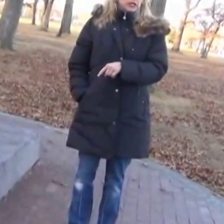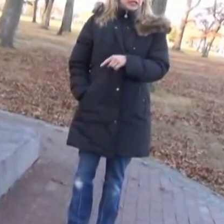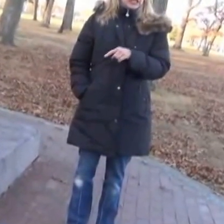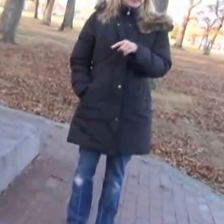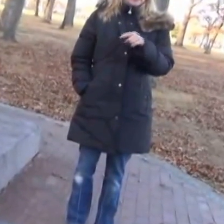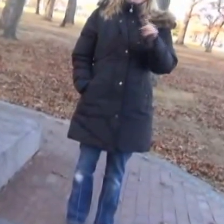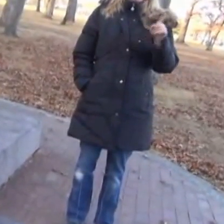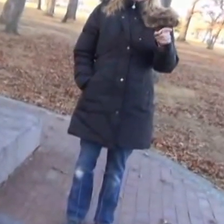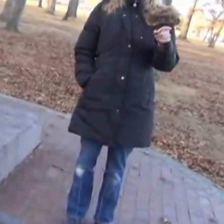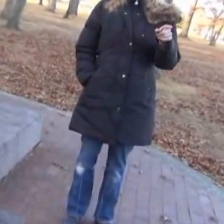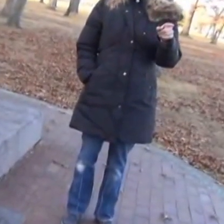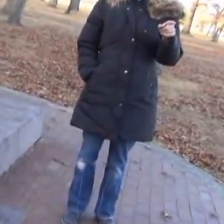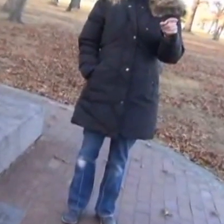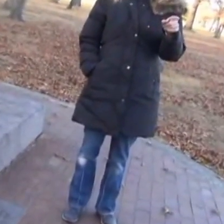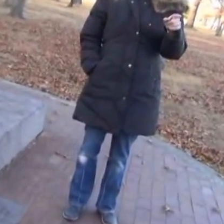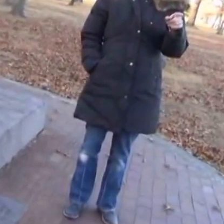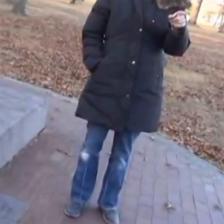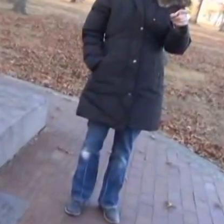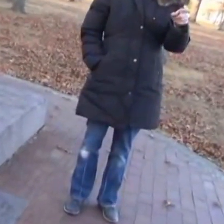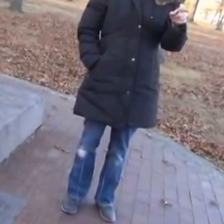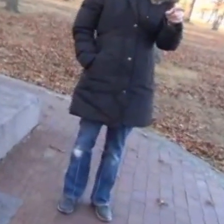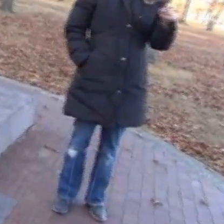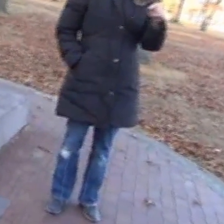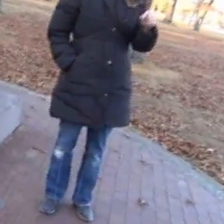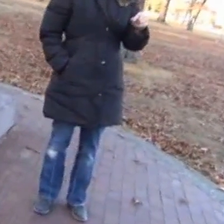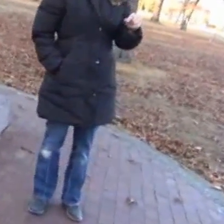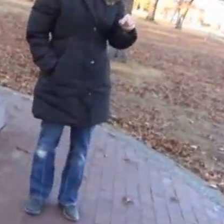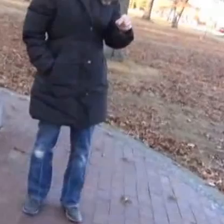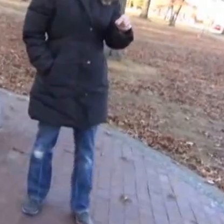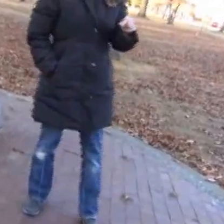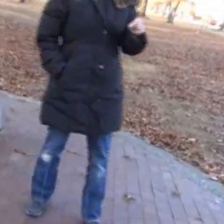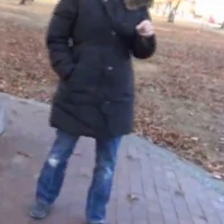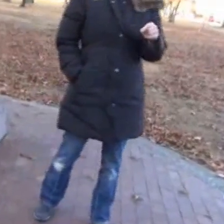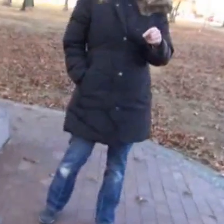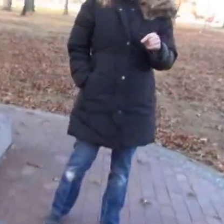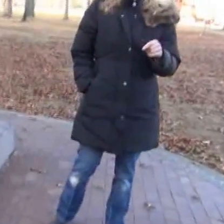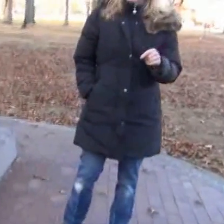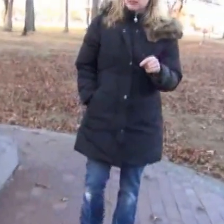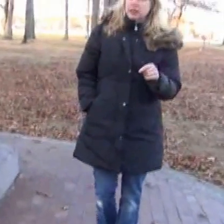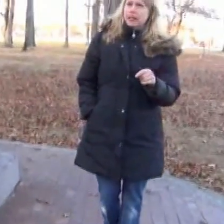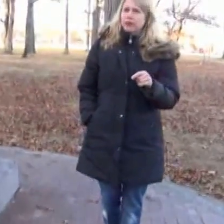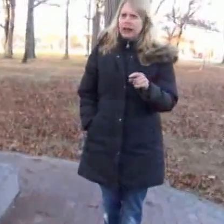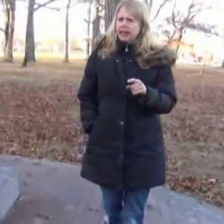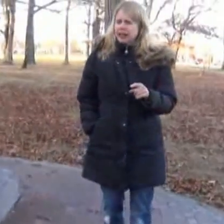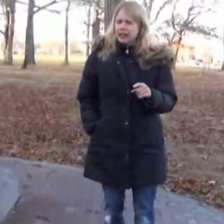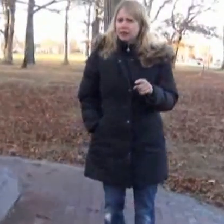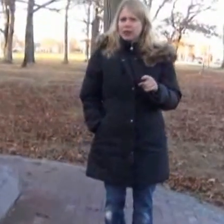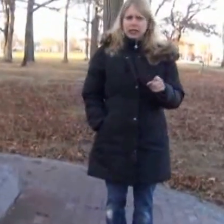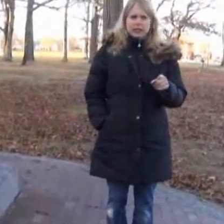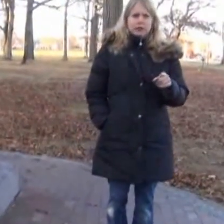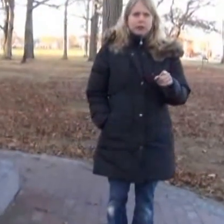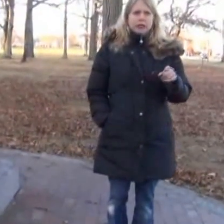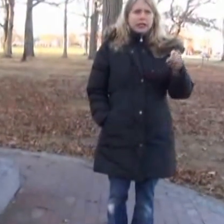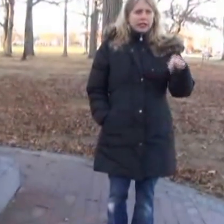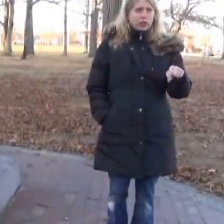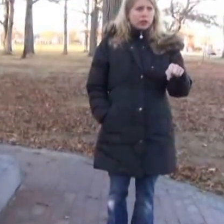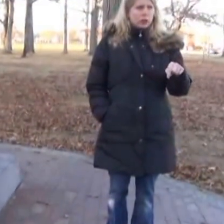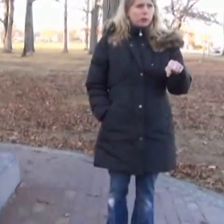And they met, and I just recently learned this. They met, I believe, here in New